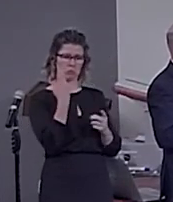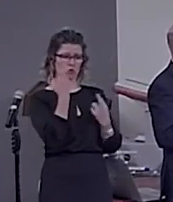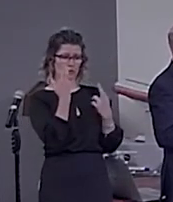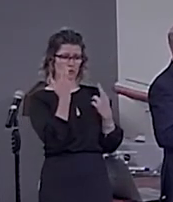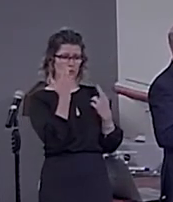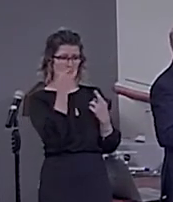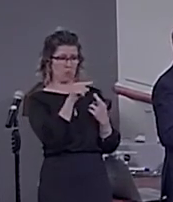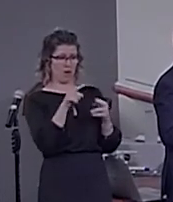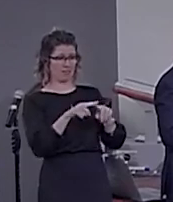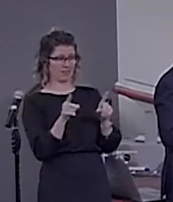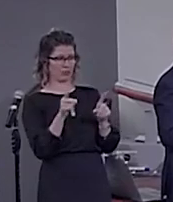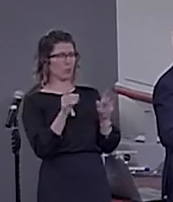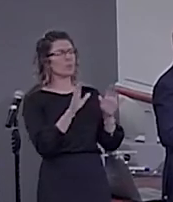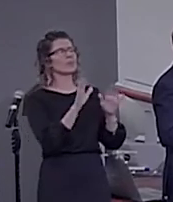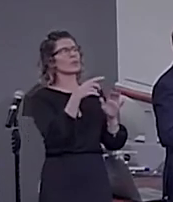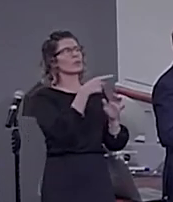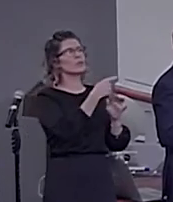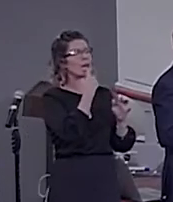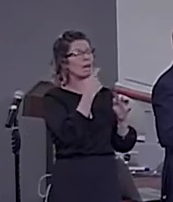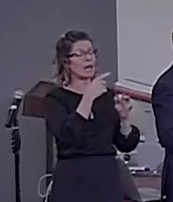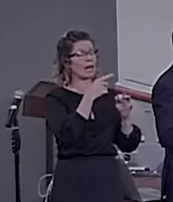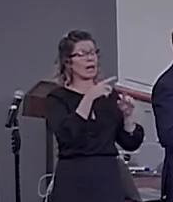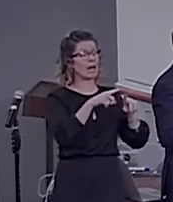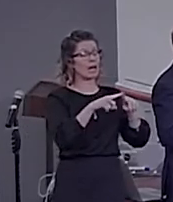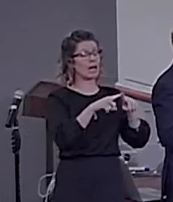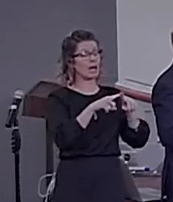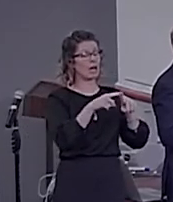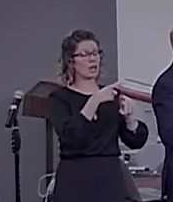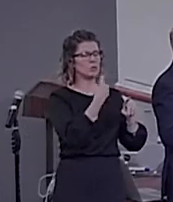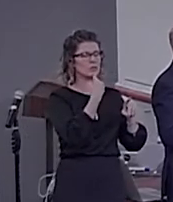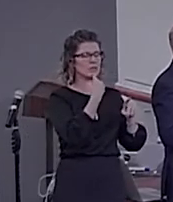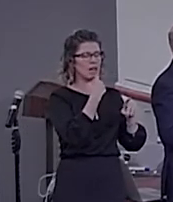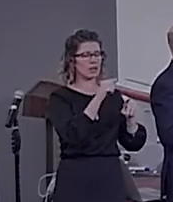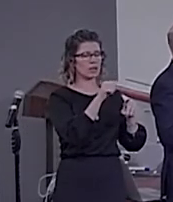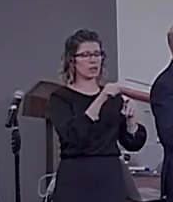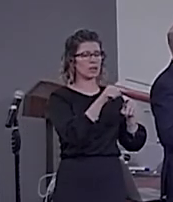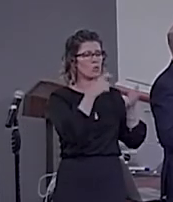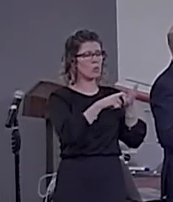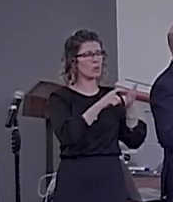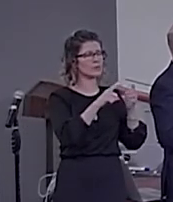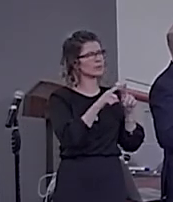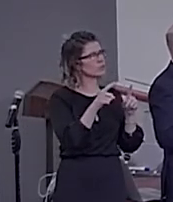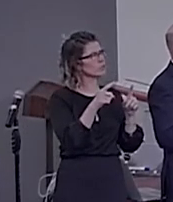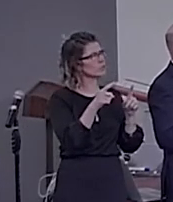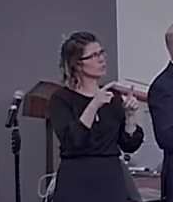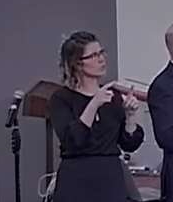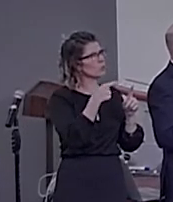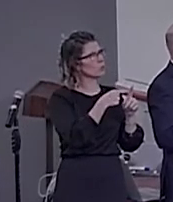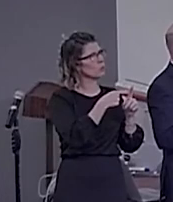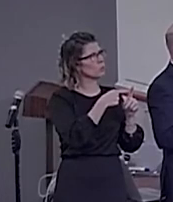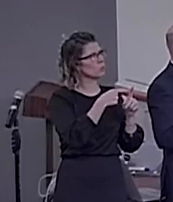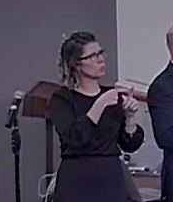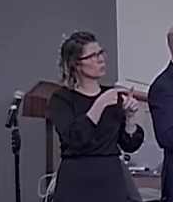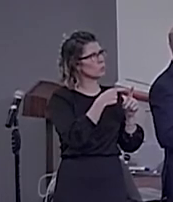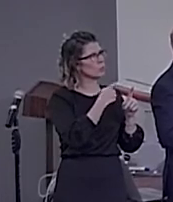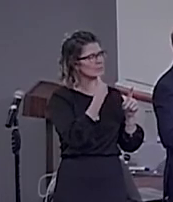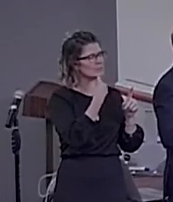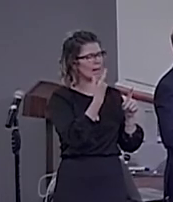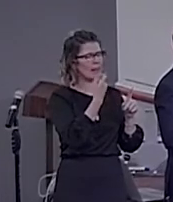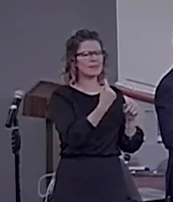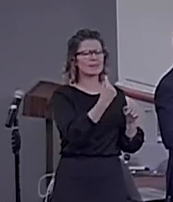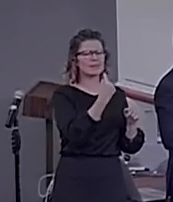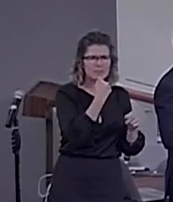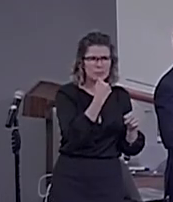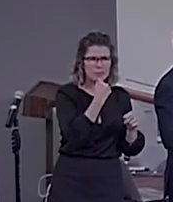the signing. So the difference was you described as you were somewhat disappointed